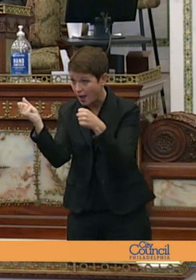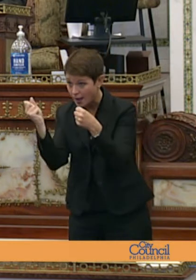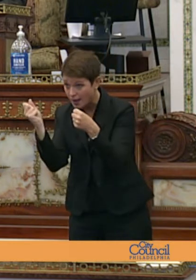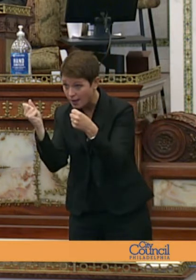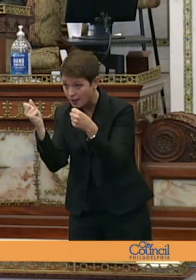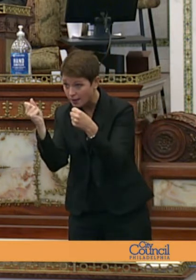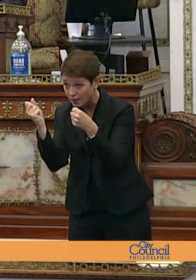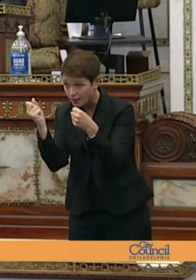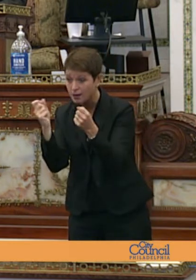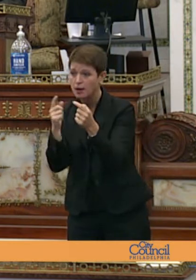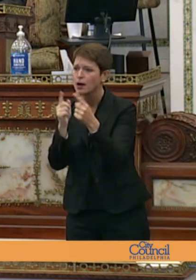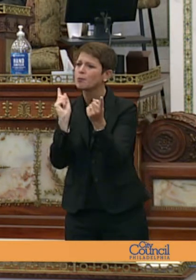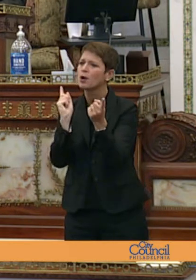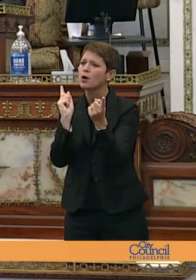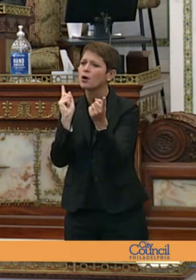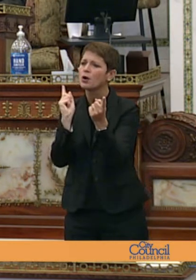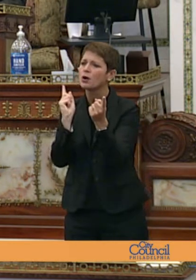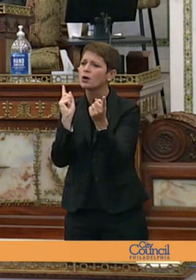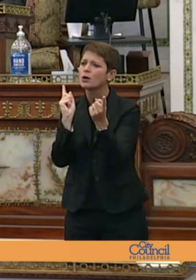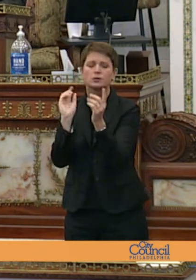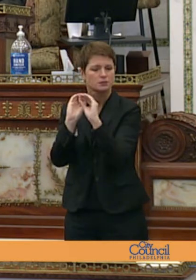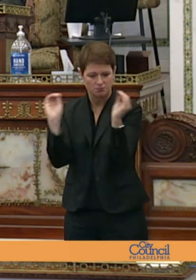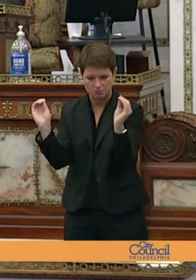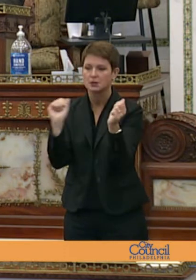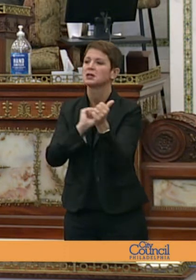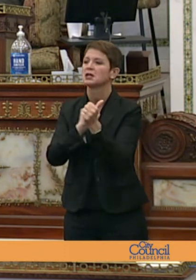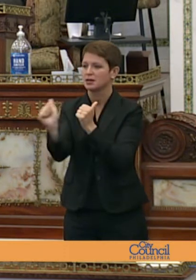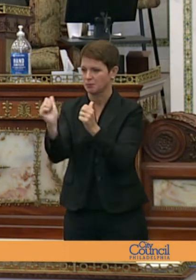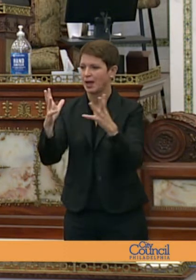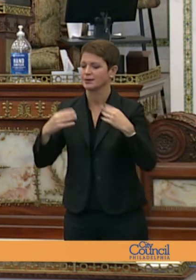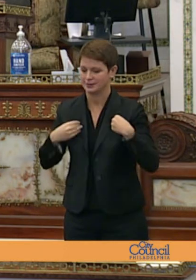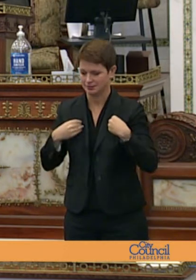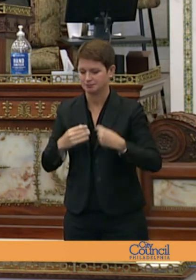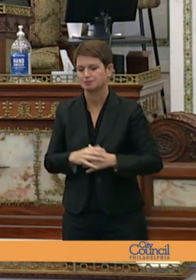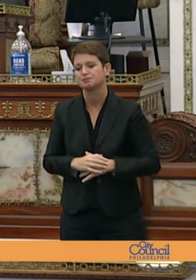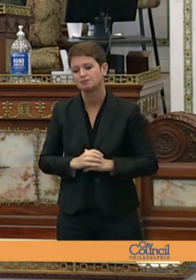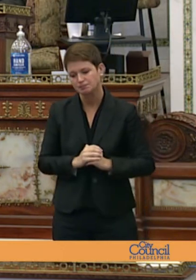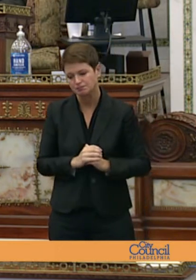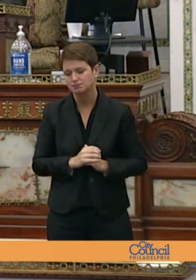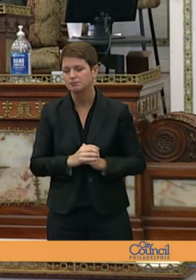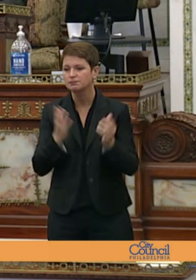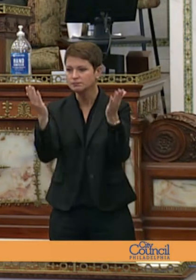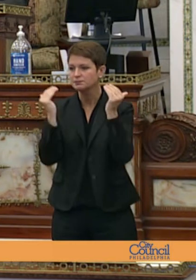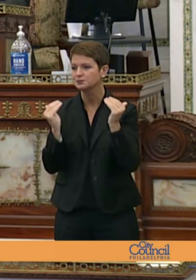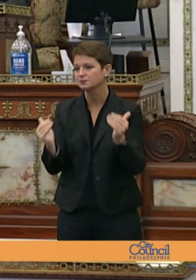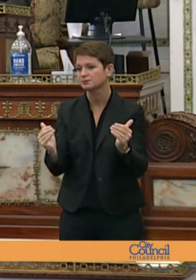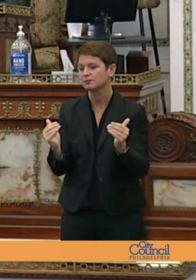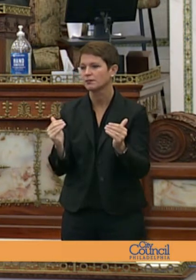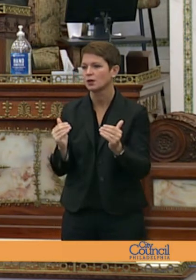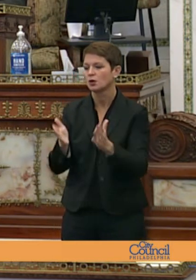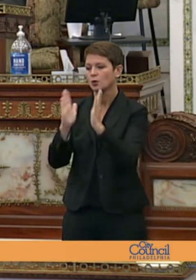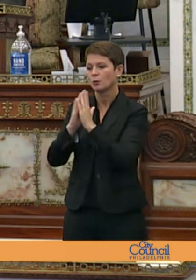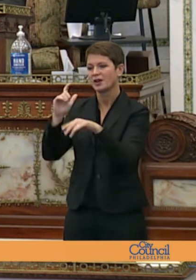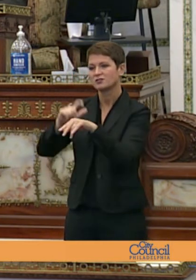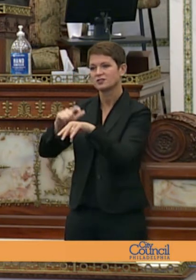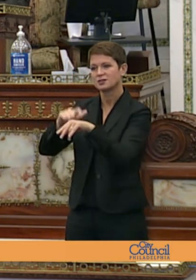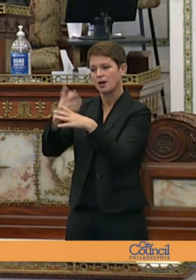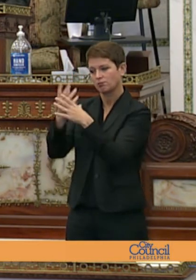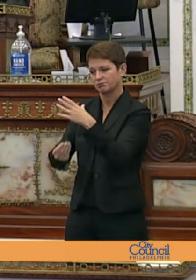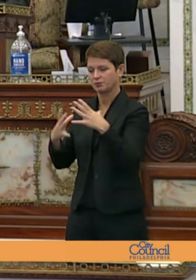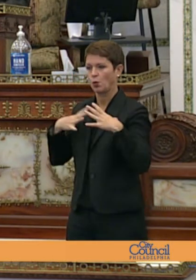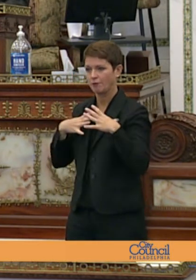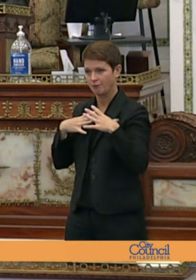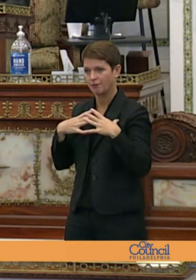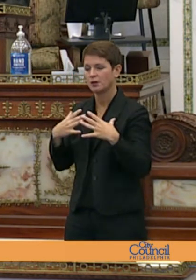aye ayes have it and the journal is approved our next order of business is request for leaves of absence